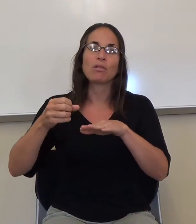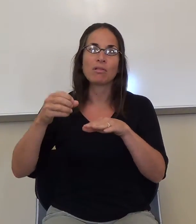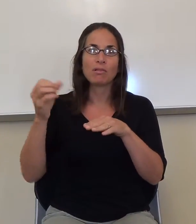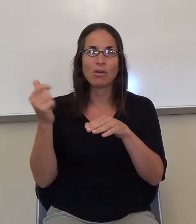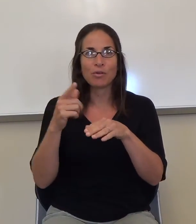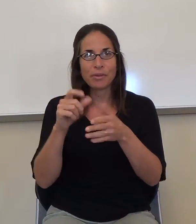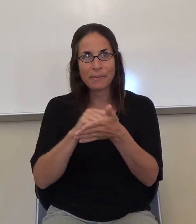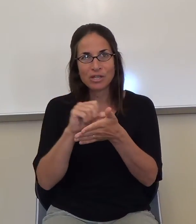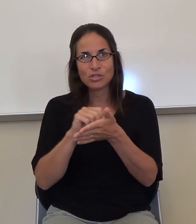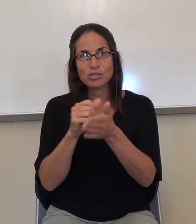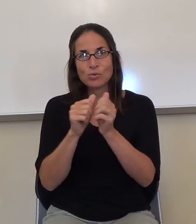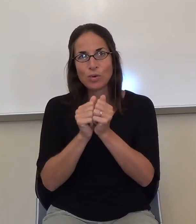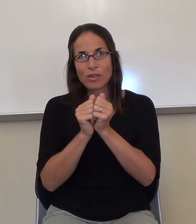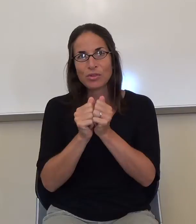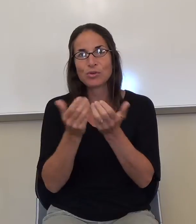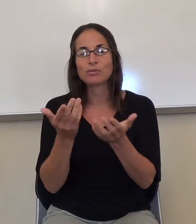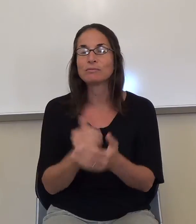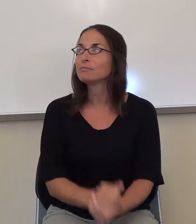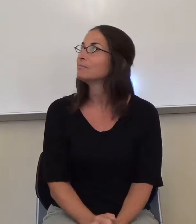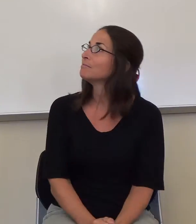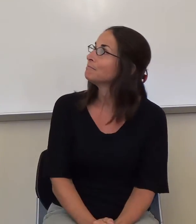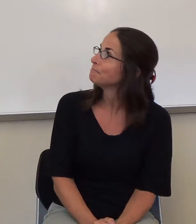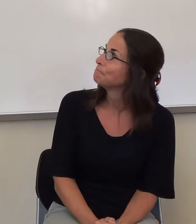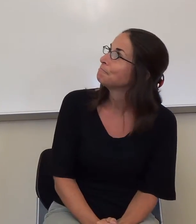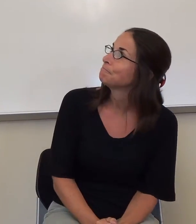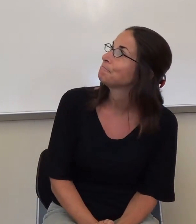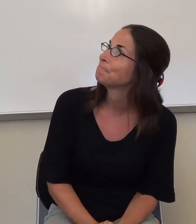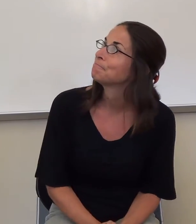Okay, so do contrast clues make sense?